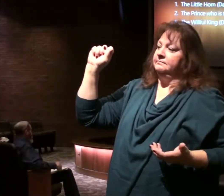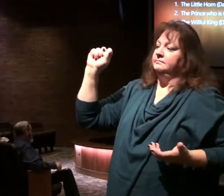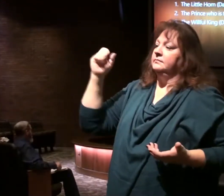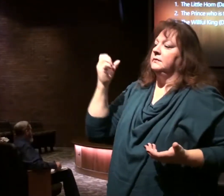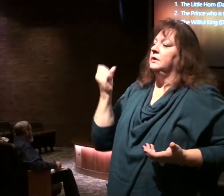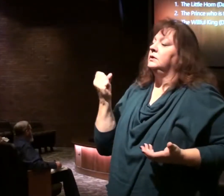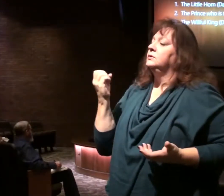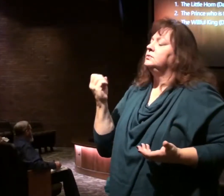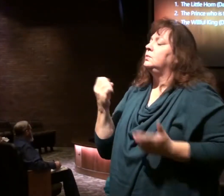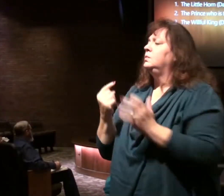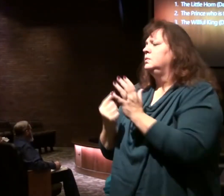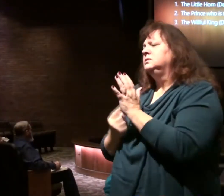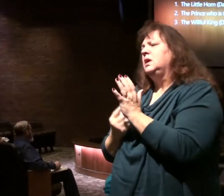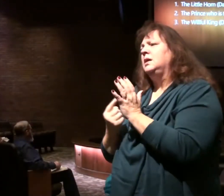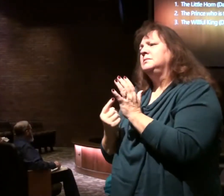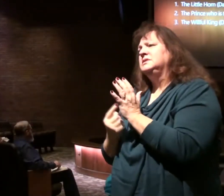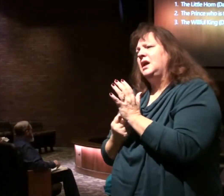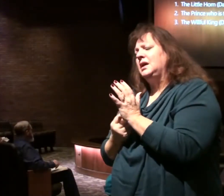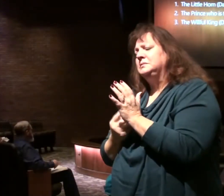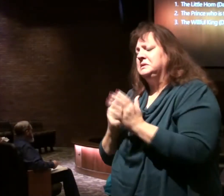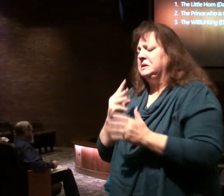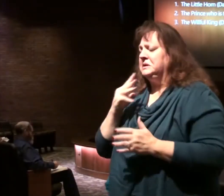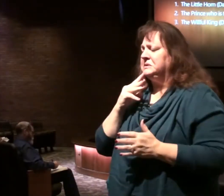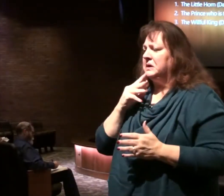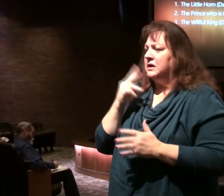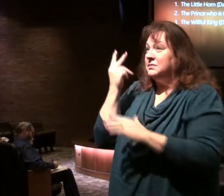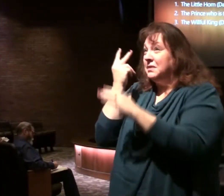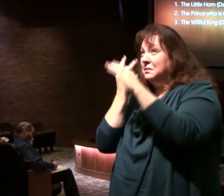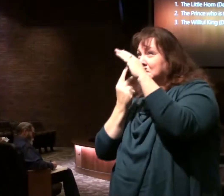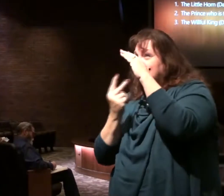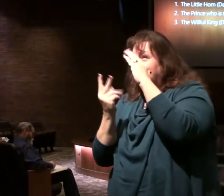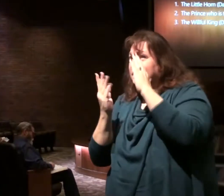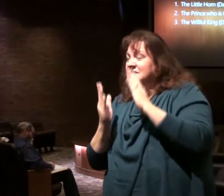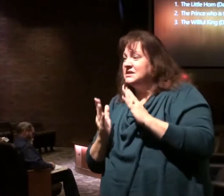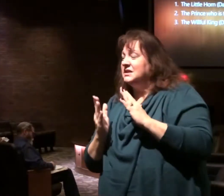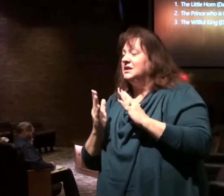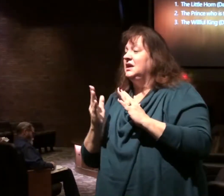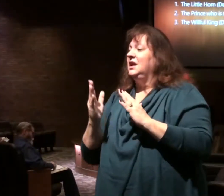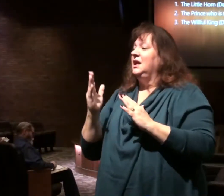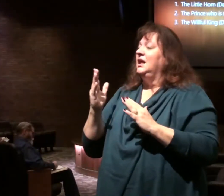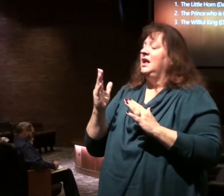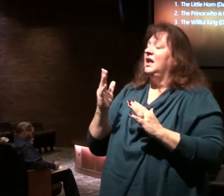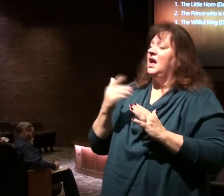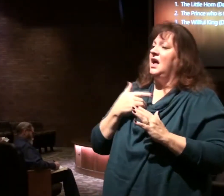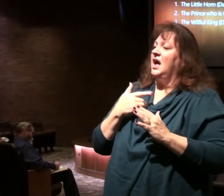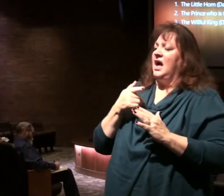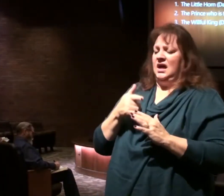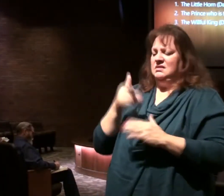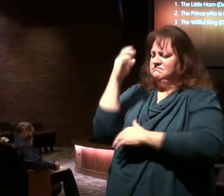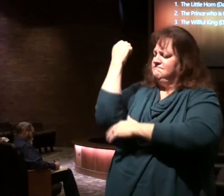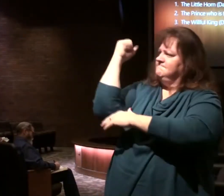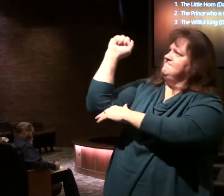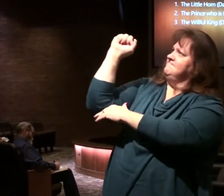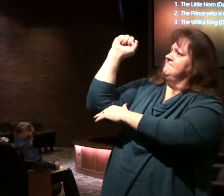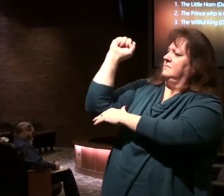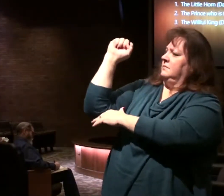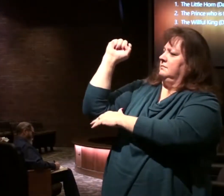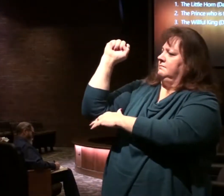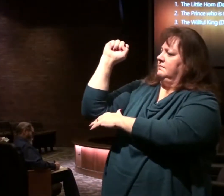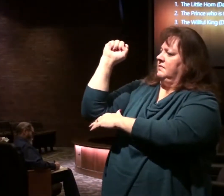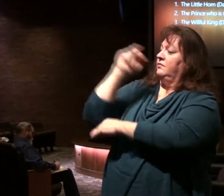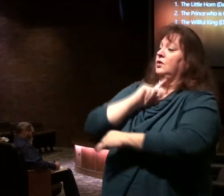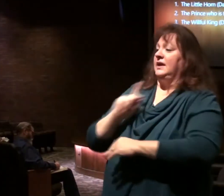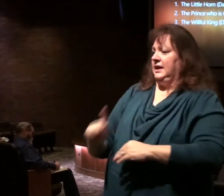So sometimes when I'm talking about prophecy and the Antichrist I'll say he's the willful king of Daniel